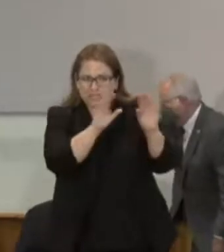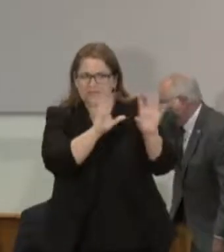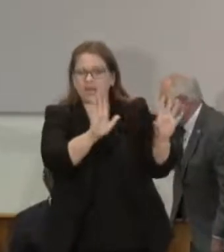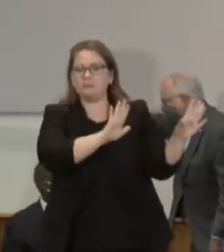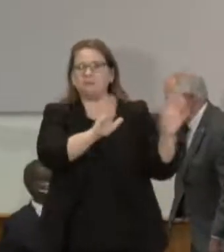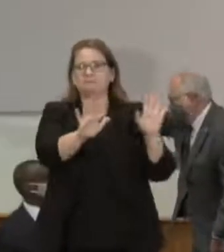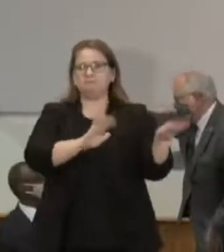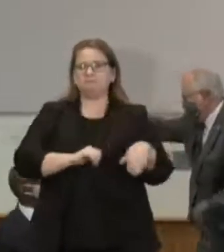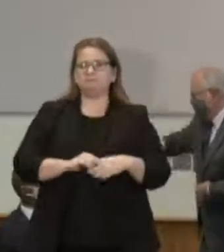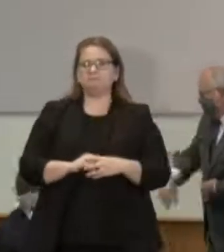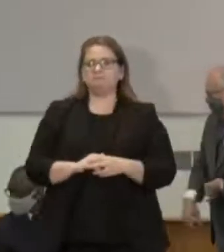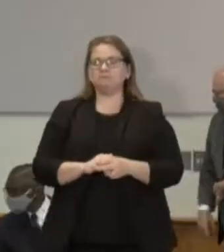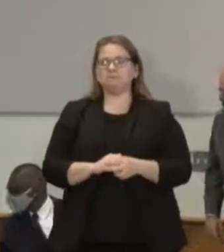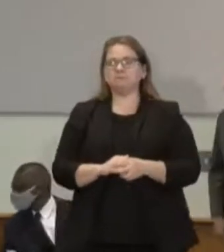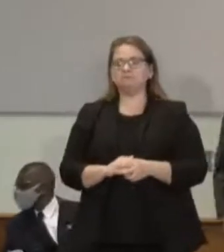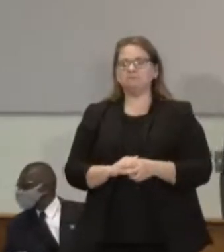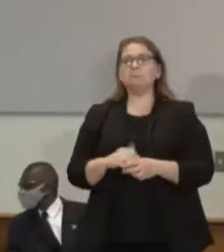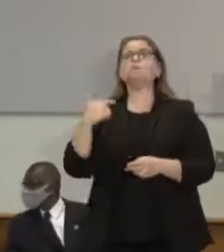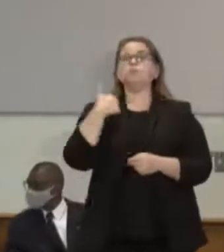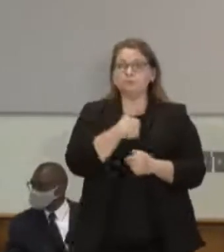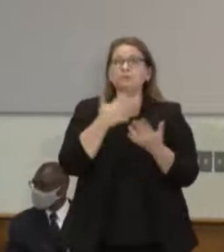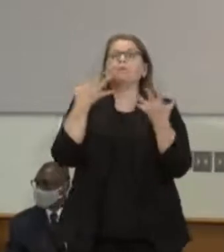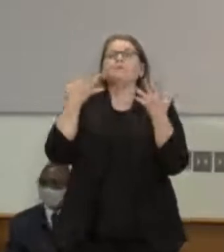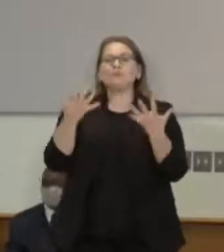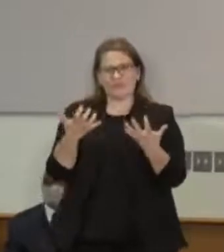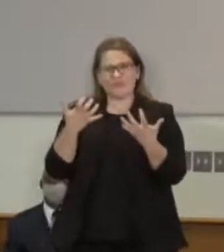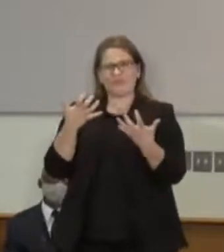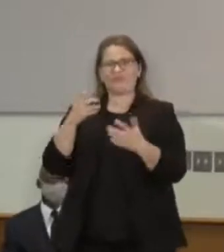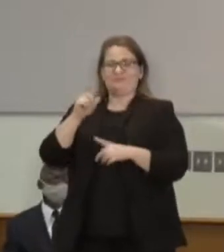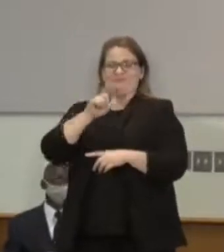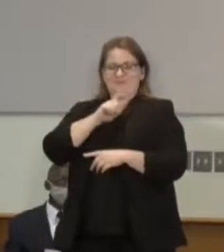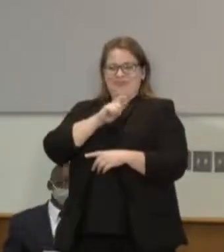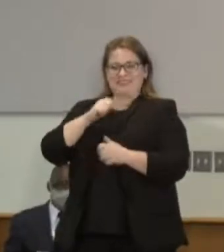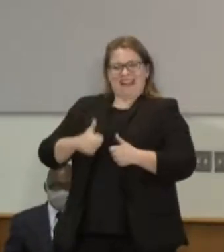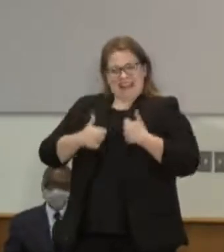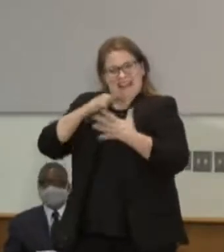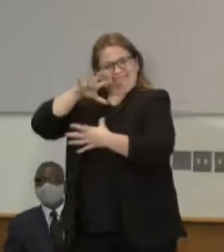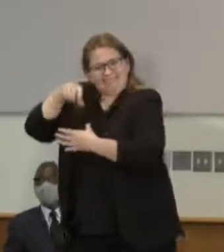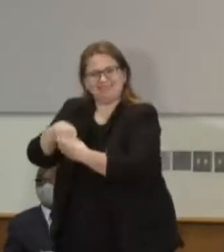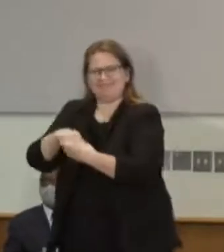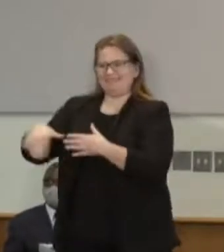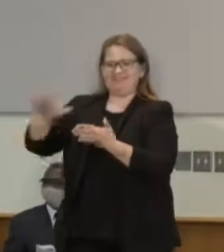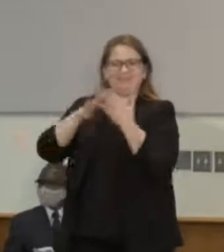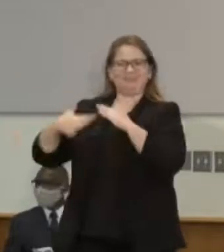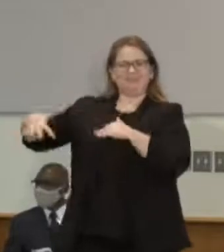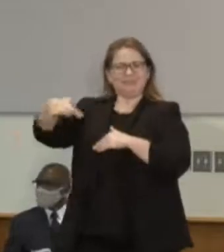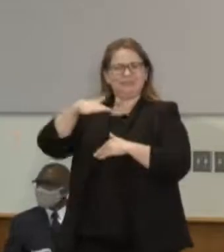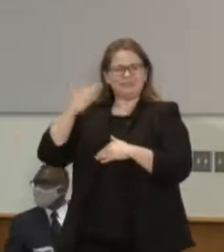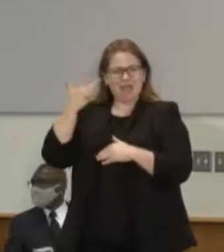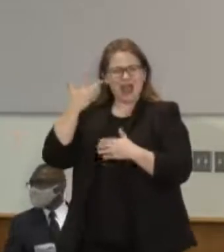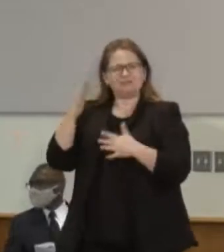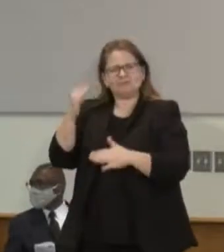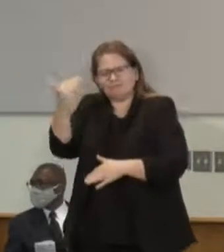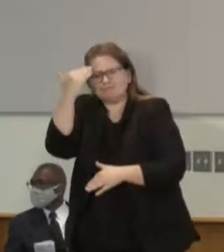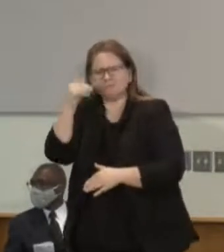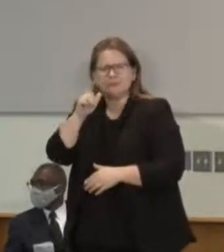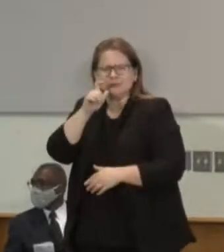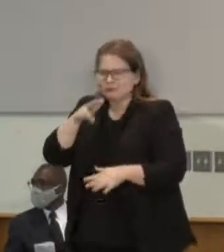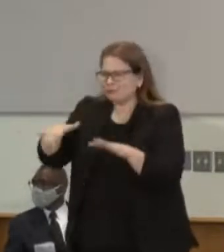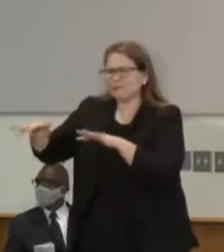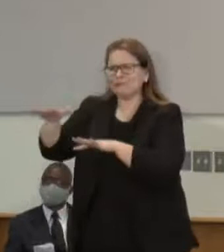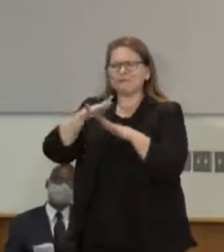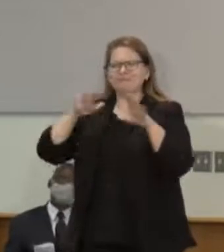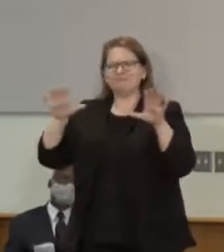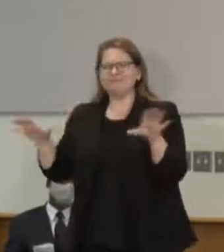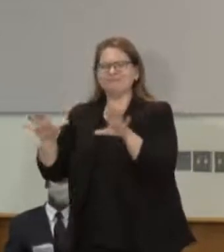community. I think that we want them to be active in our community and we think that if that's so,